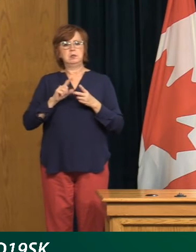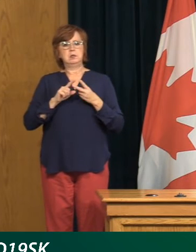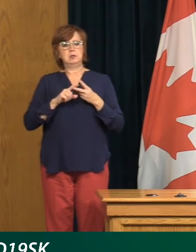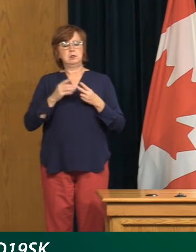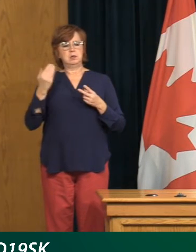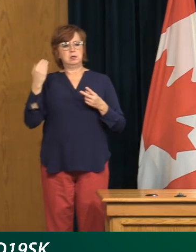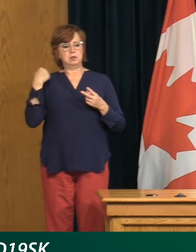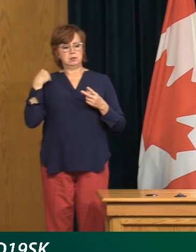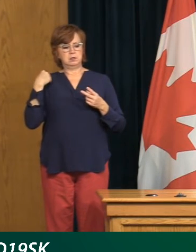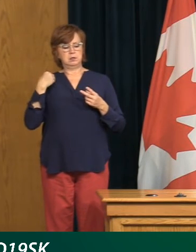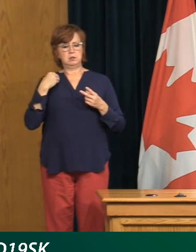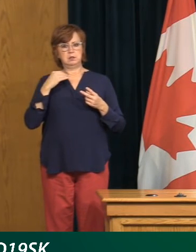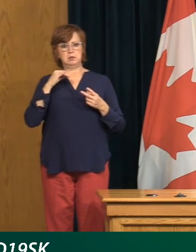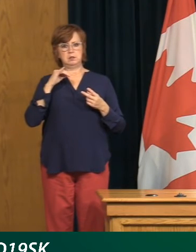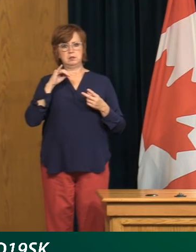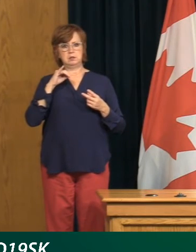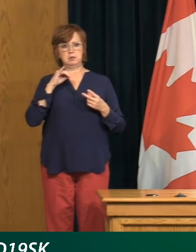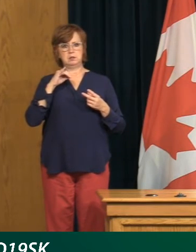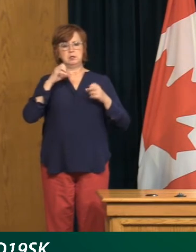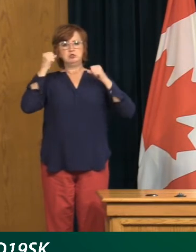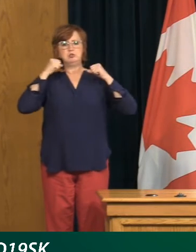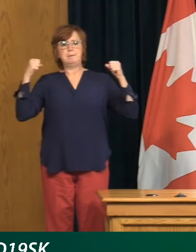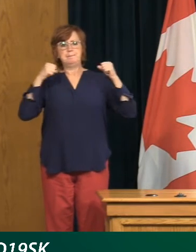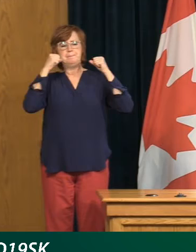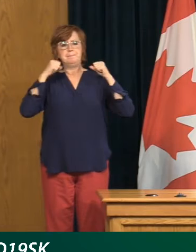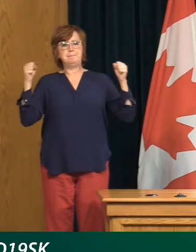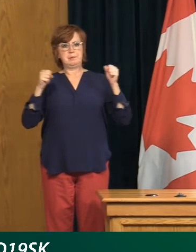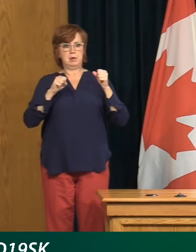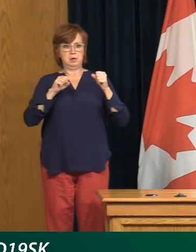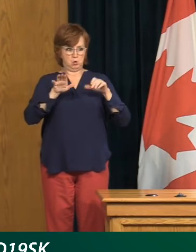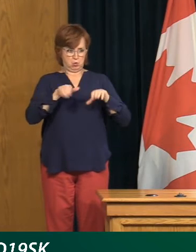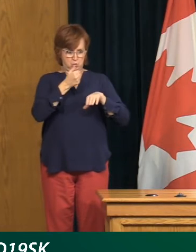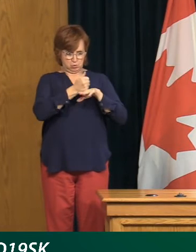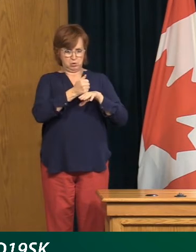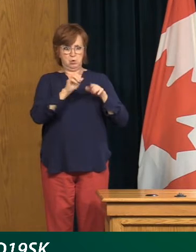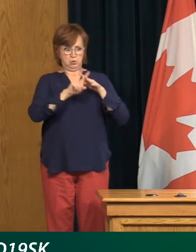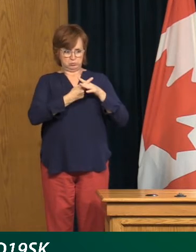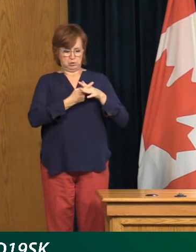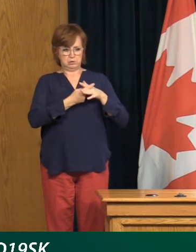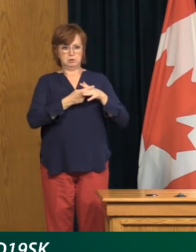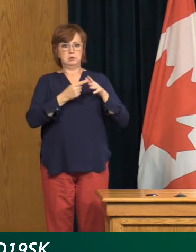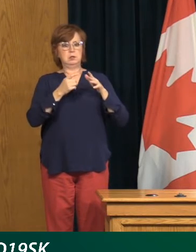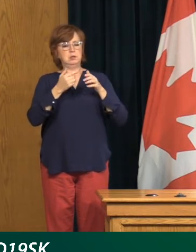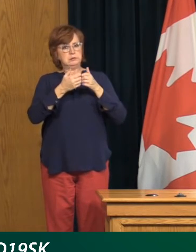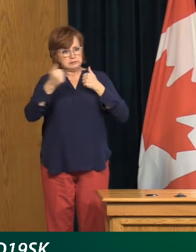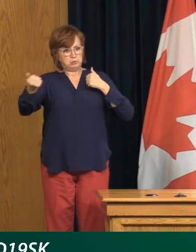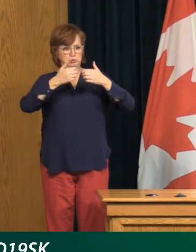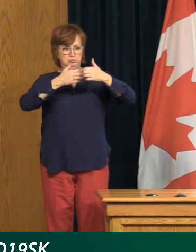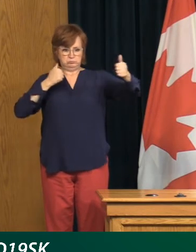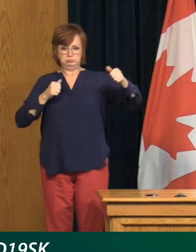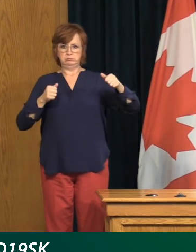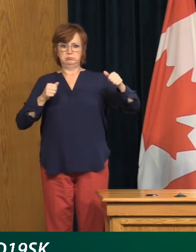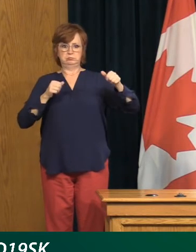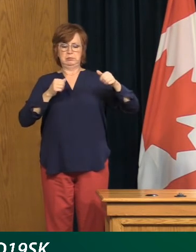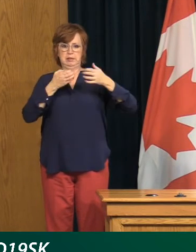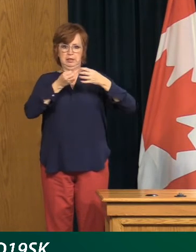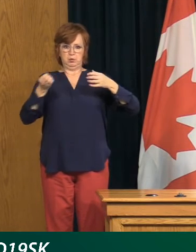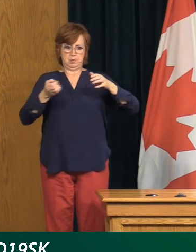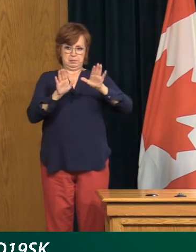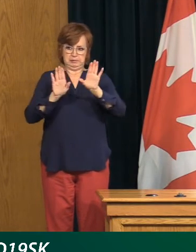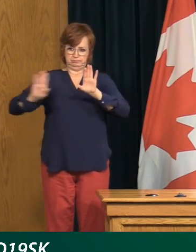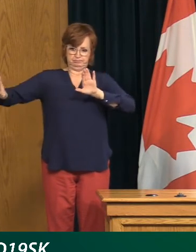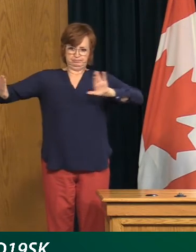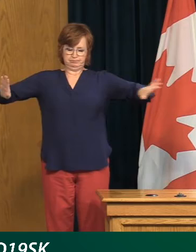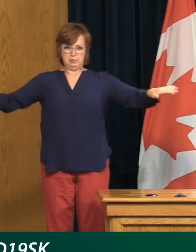you know, initially when gyms started, everything was spaced out. There were very few people who were using gyms. But then, you know,